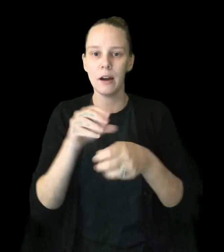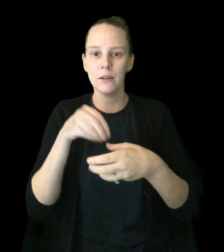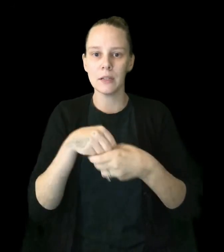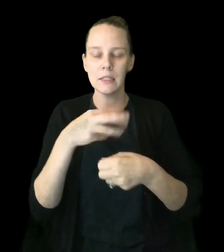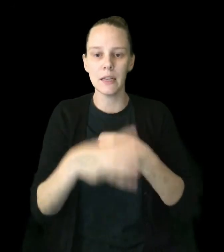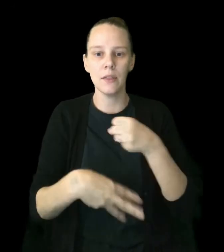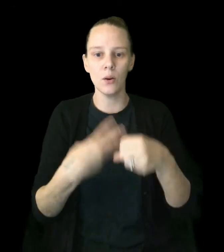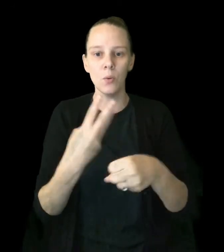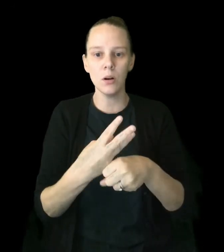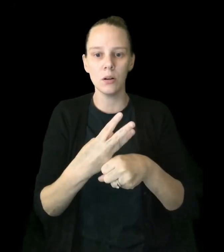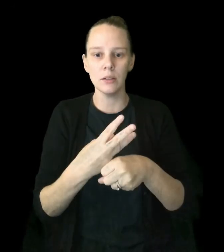in the world.